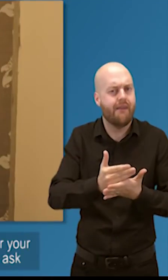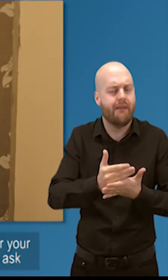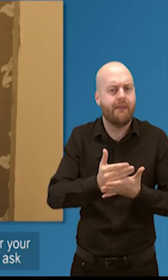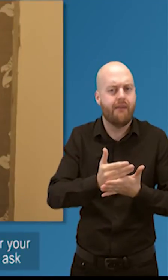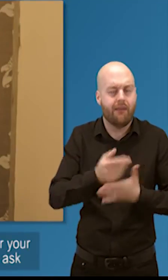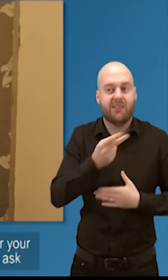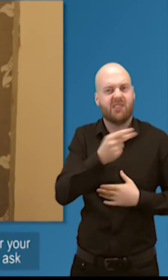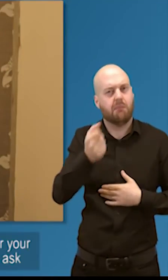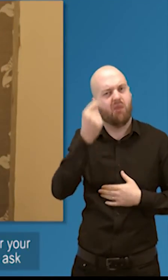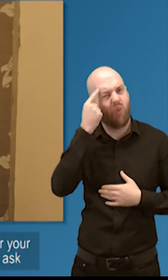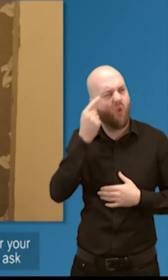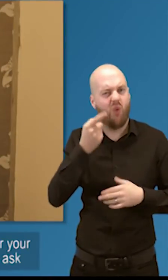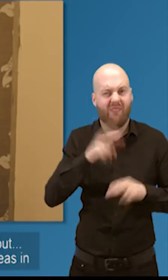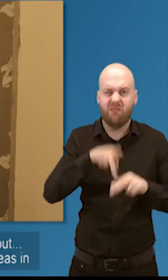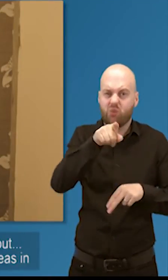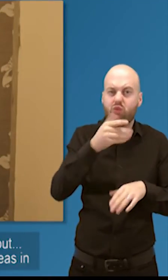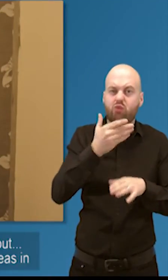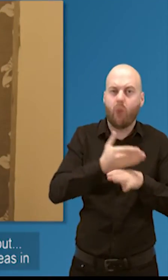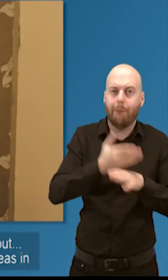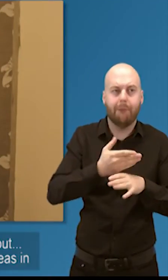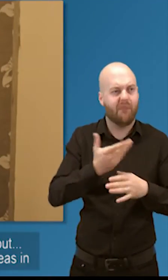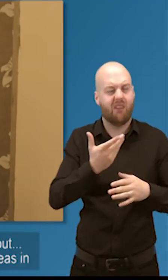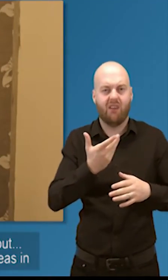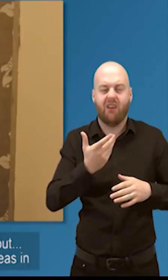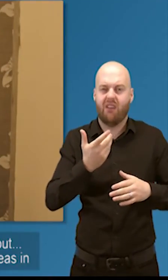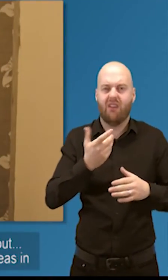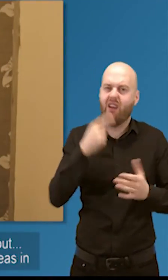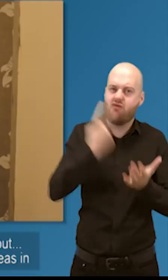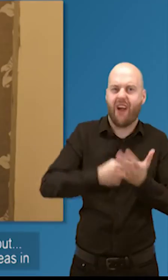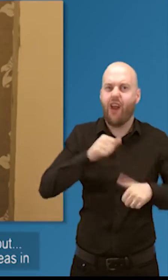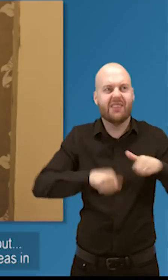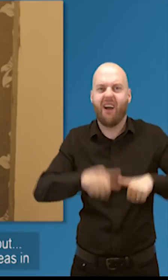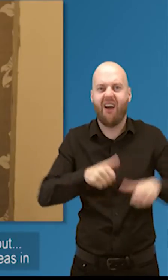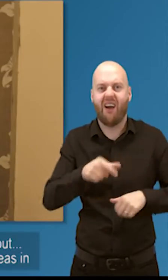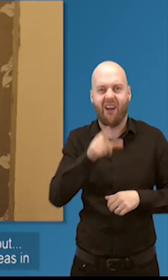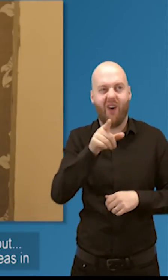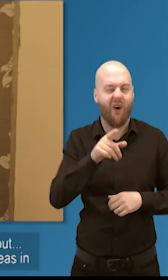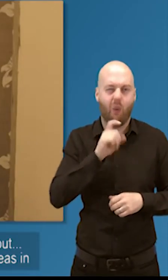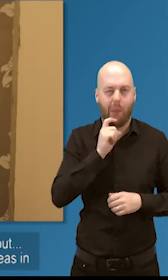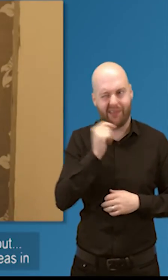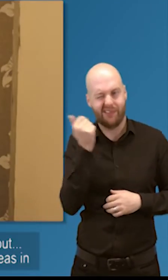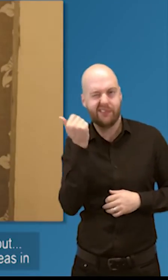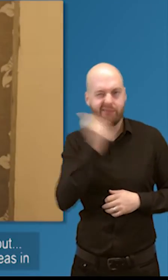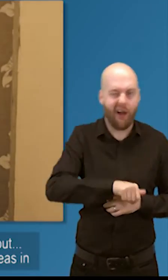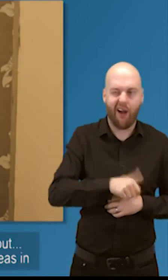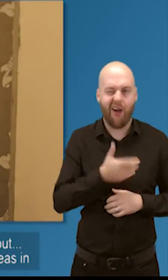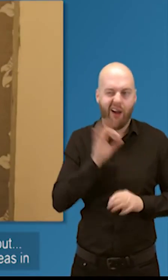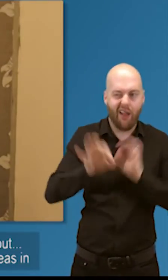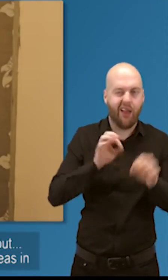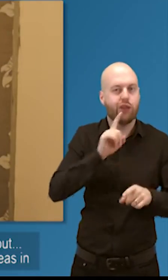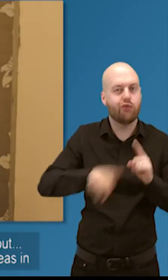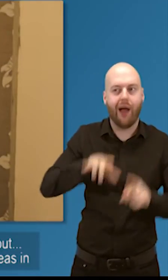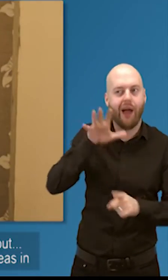trip people up and see if you can ask them smart alec questions and then catch them out. Anything but, and I hear staff